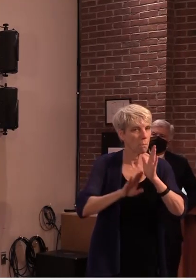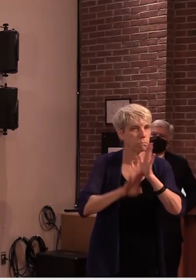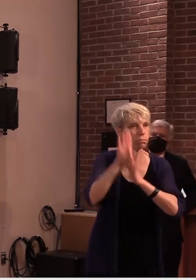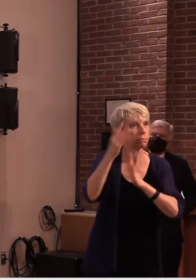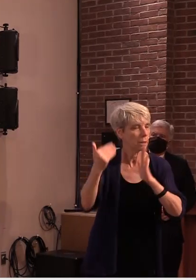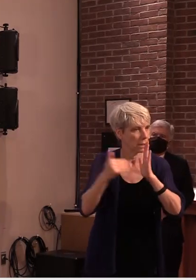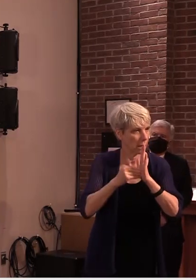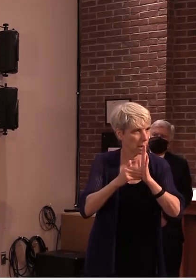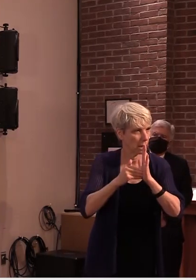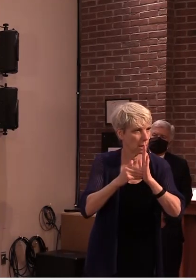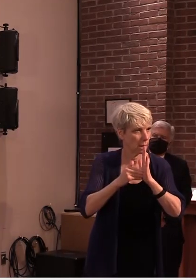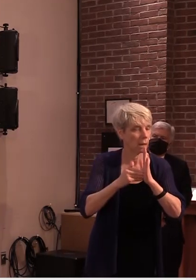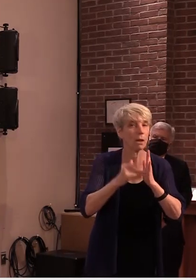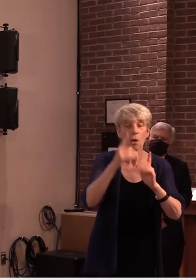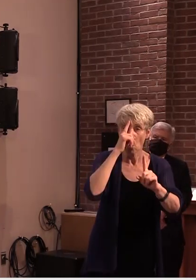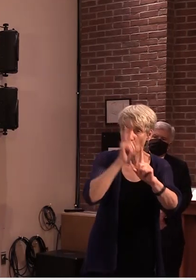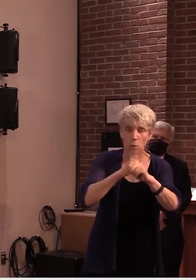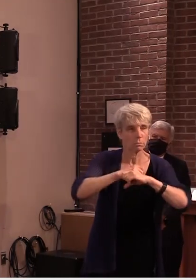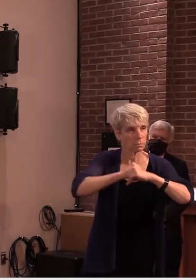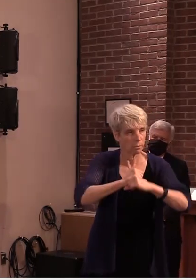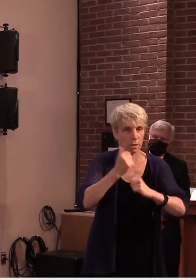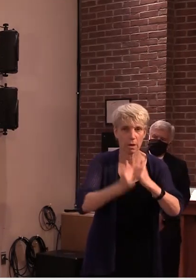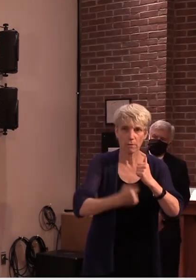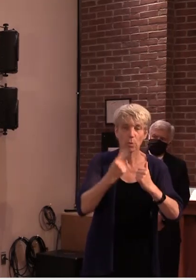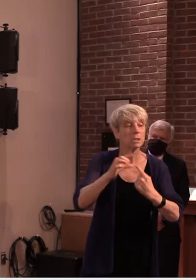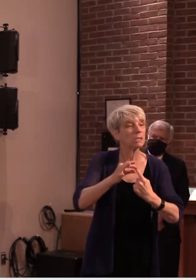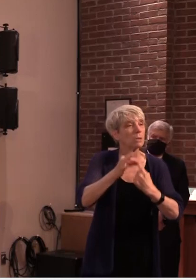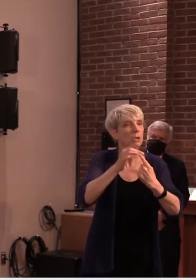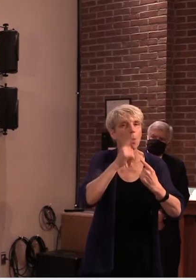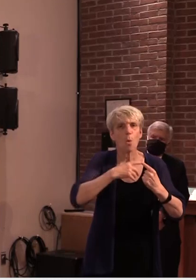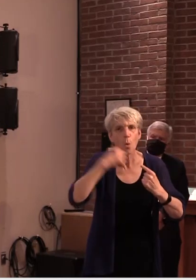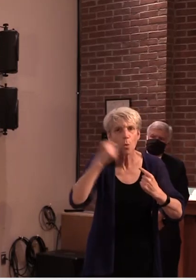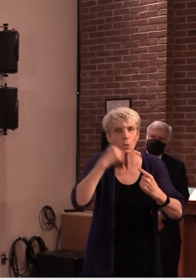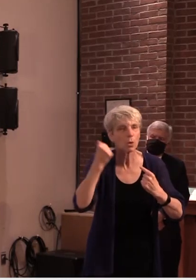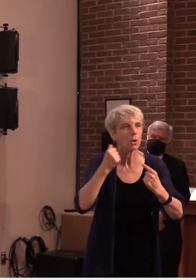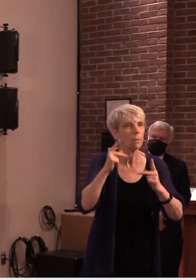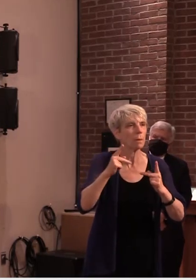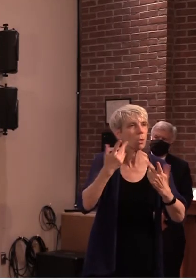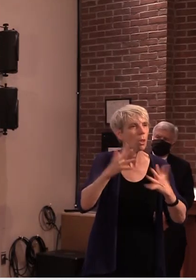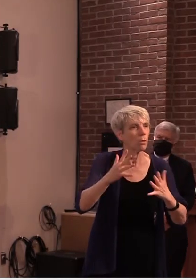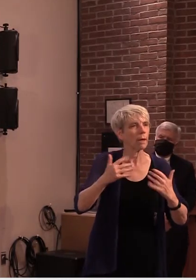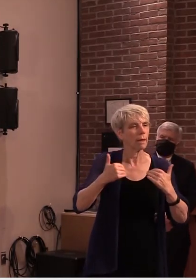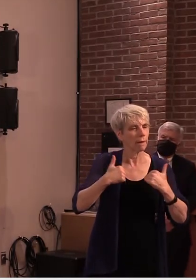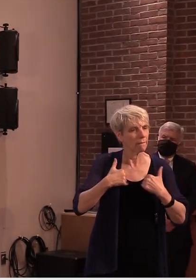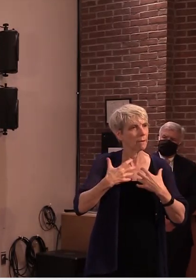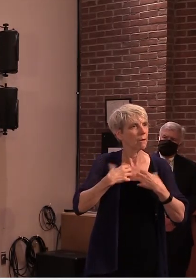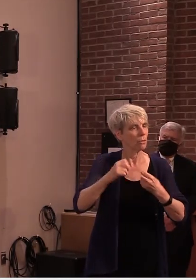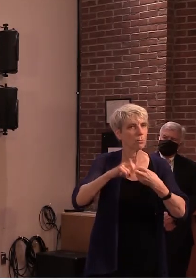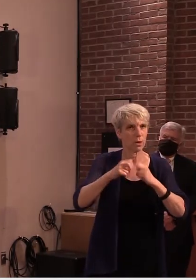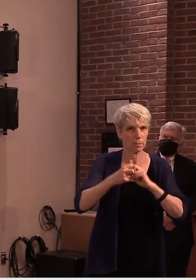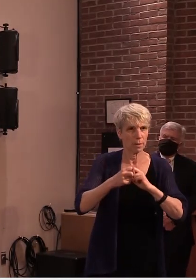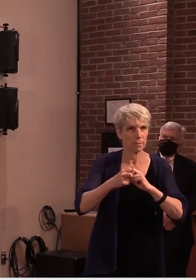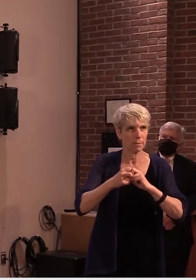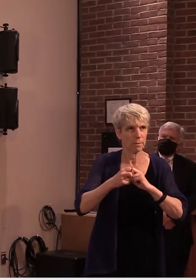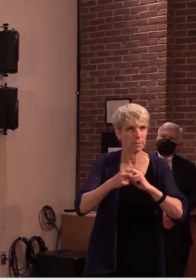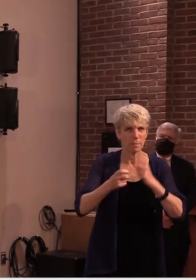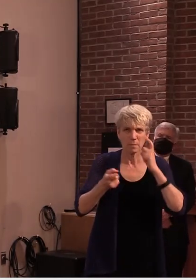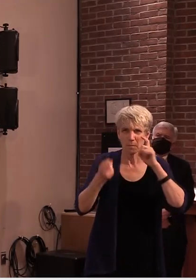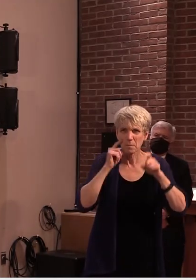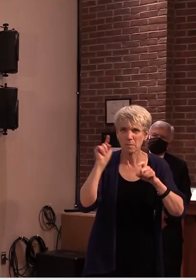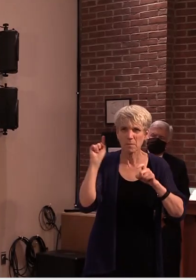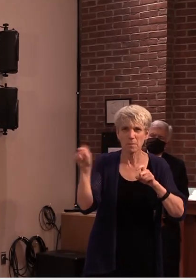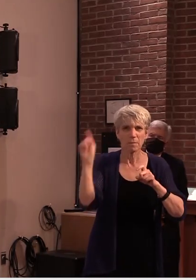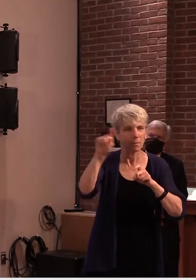the serious effects of covert 19 we see this in other states where surges are taxing their capacity